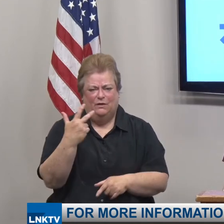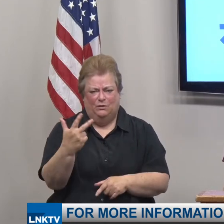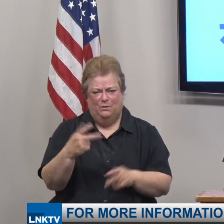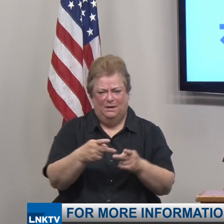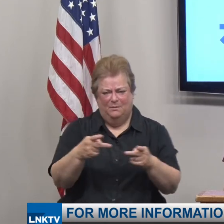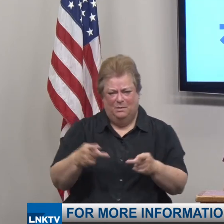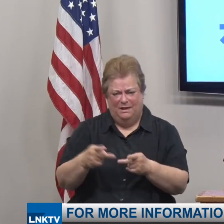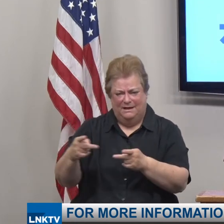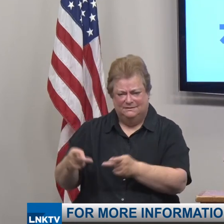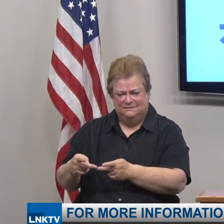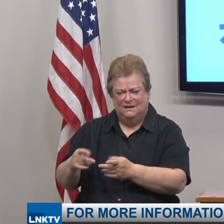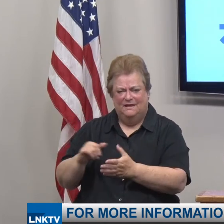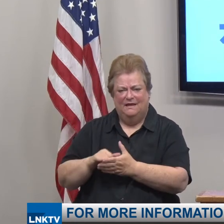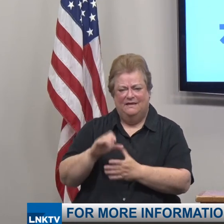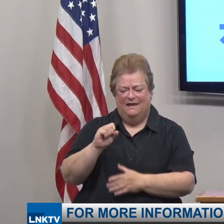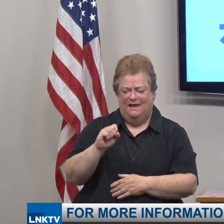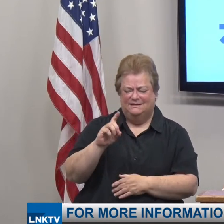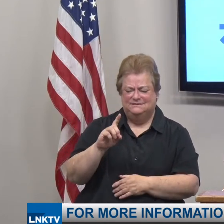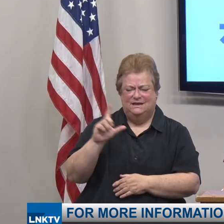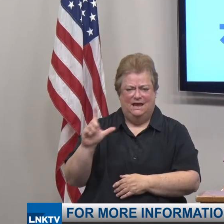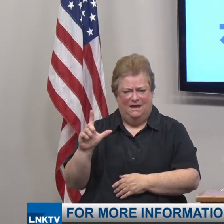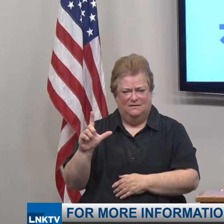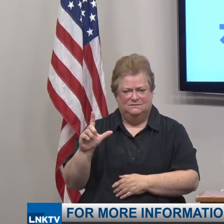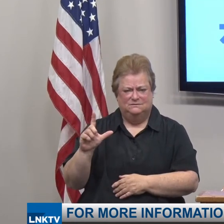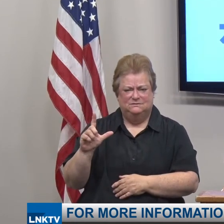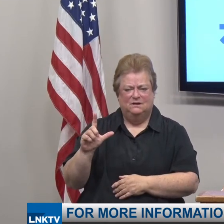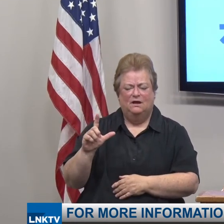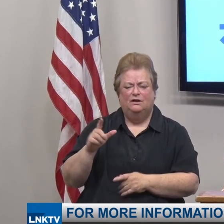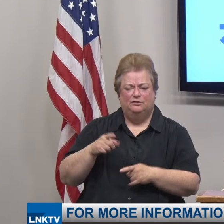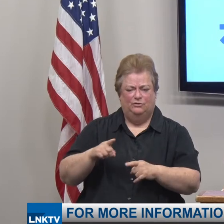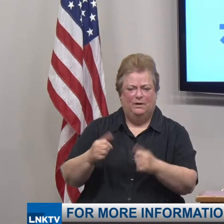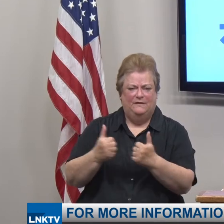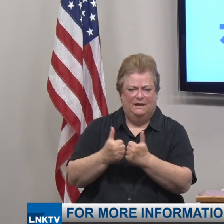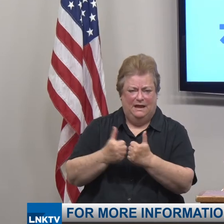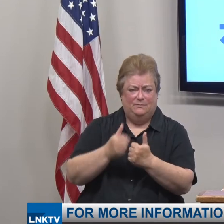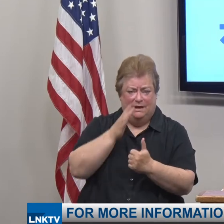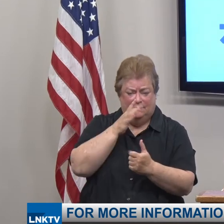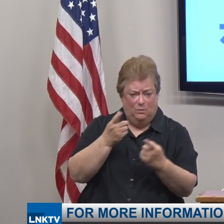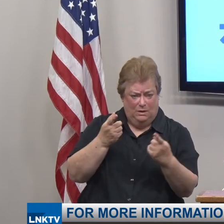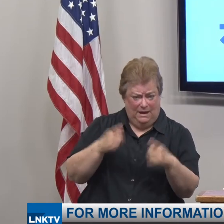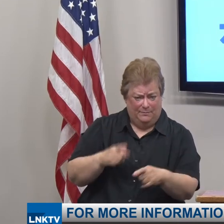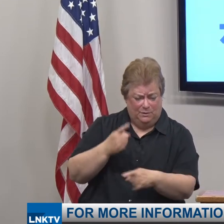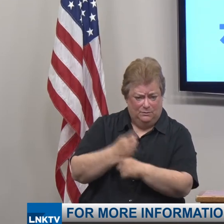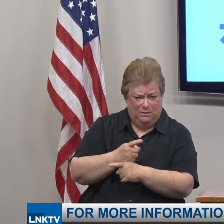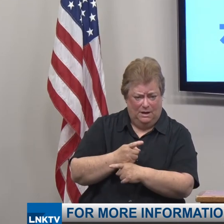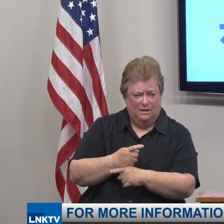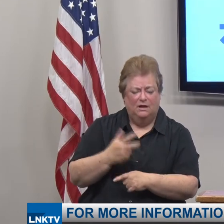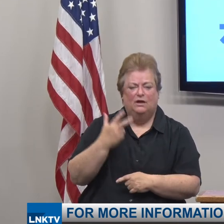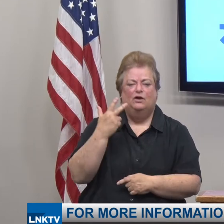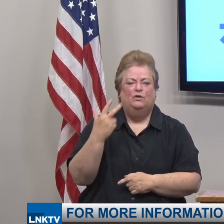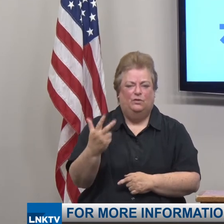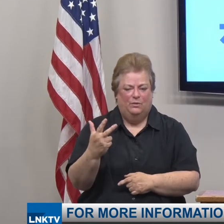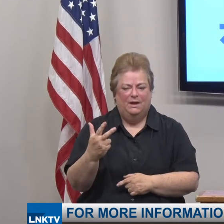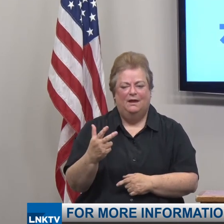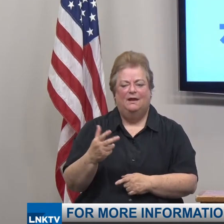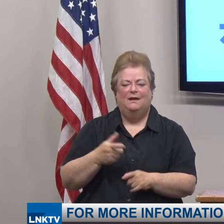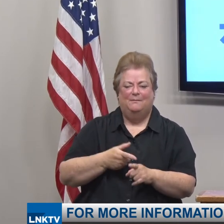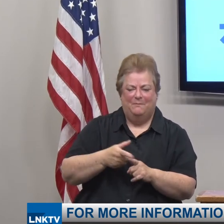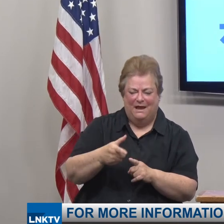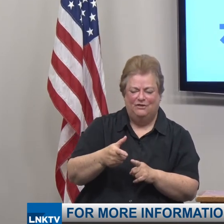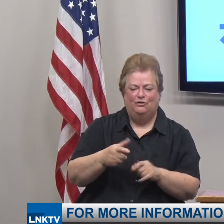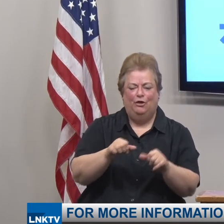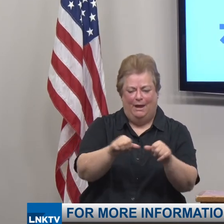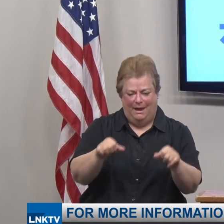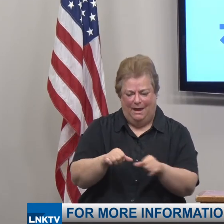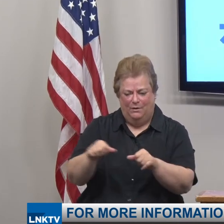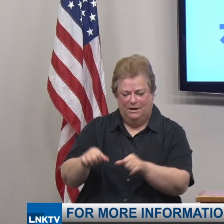places that these SDLs are going to on game days are going to happen three major public requests have three major